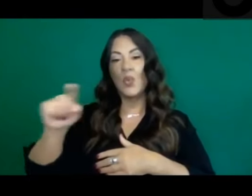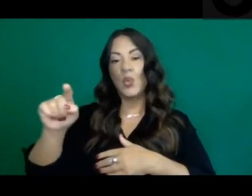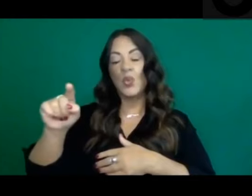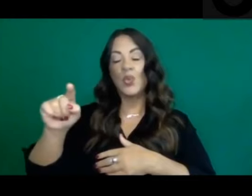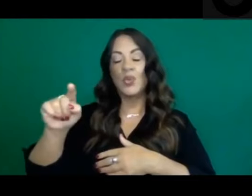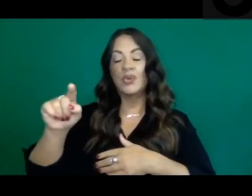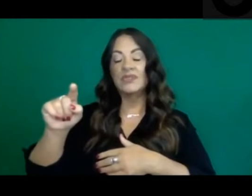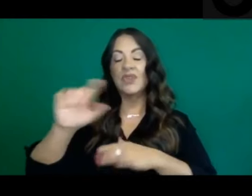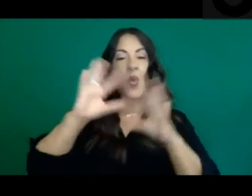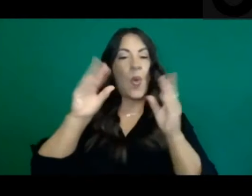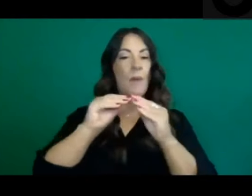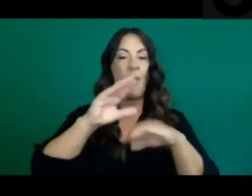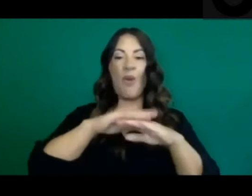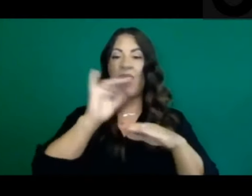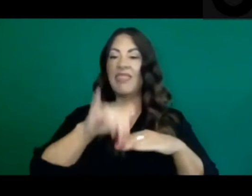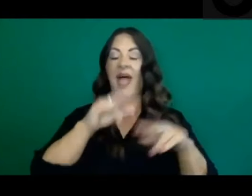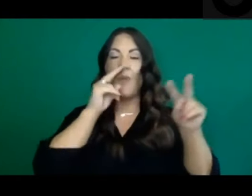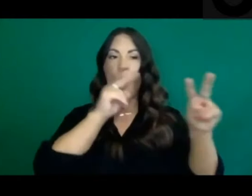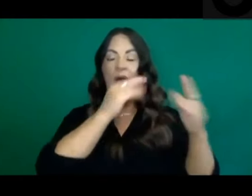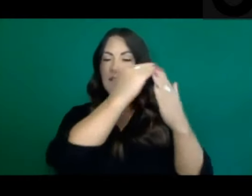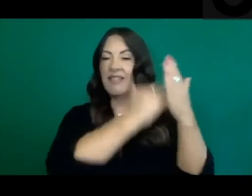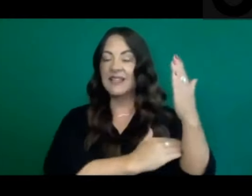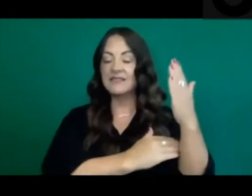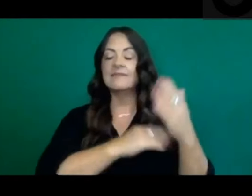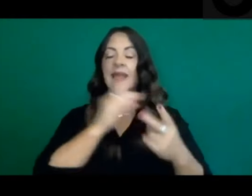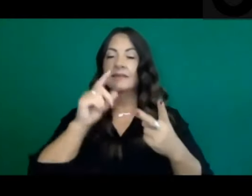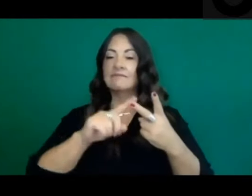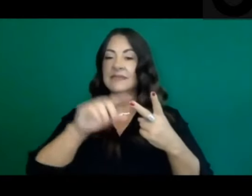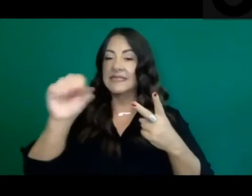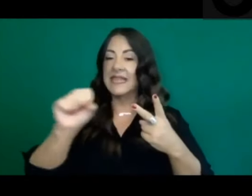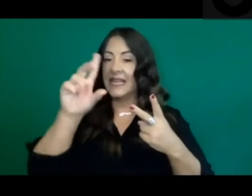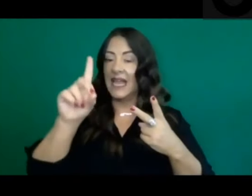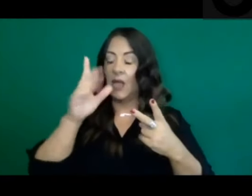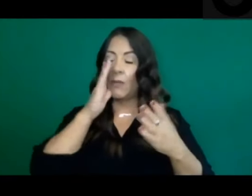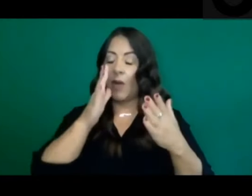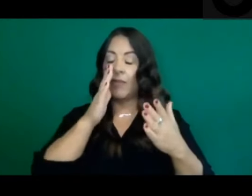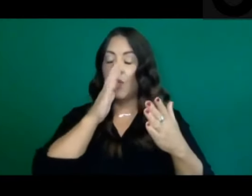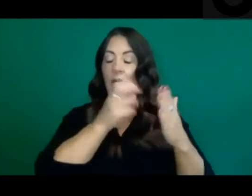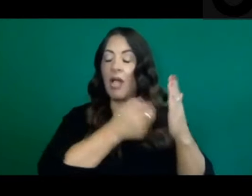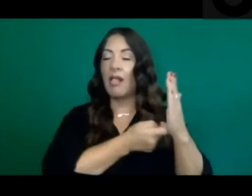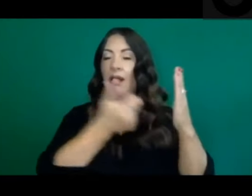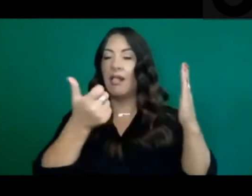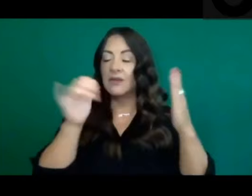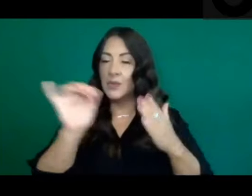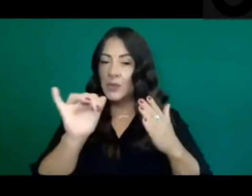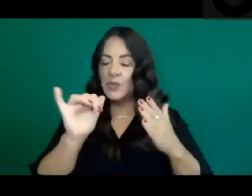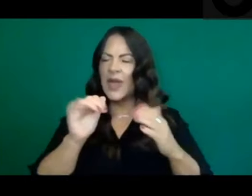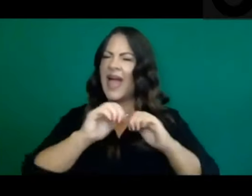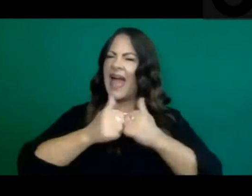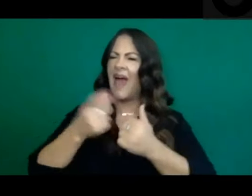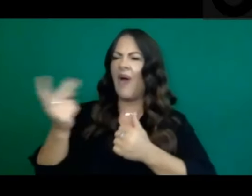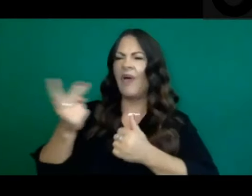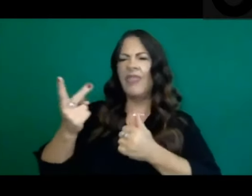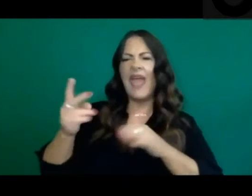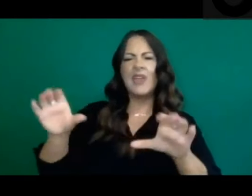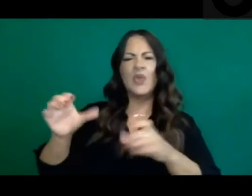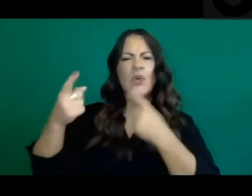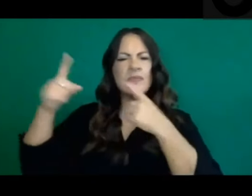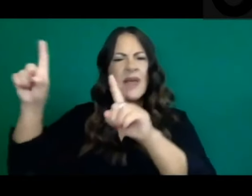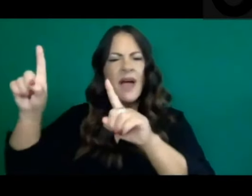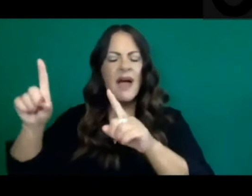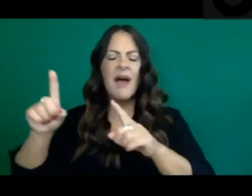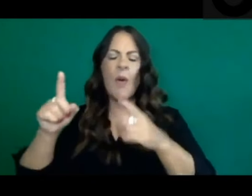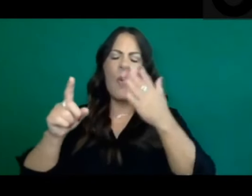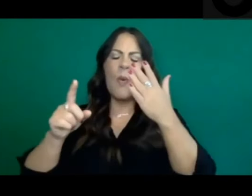has come off too. What did those counties do well, and what would you advise that other counties adopt? And as you're